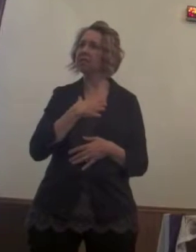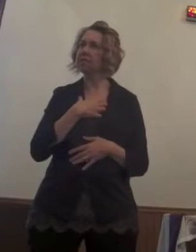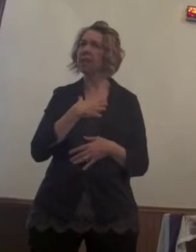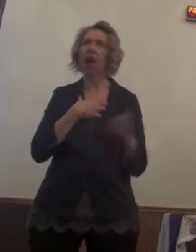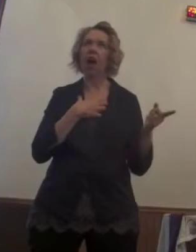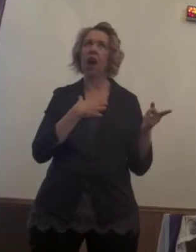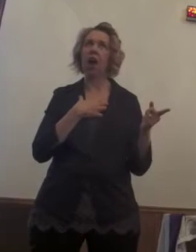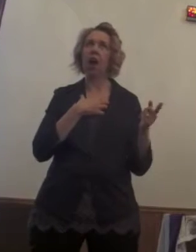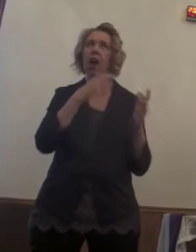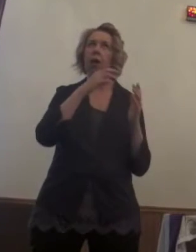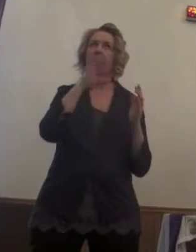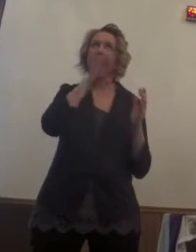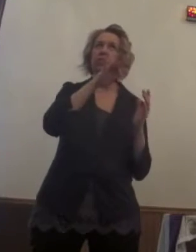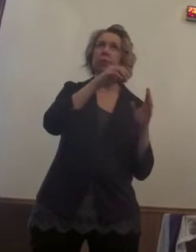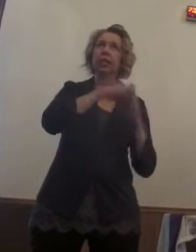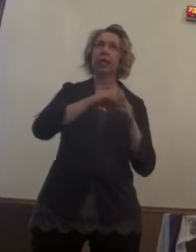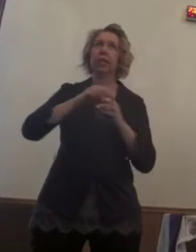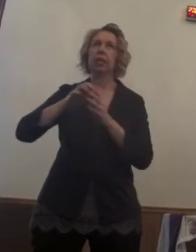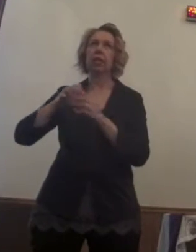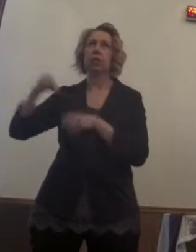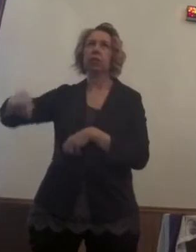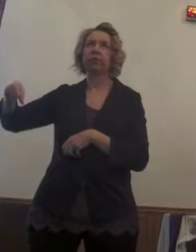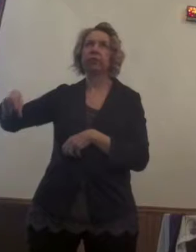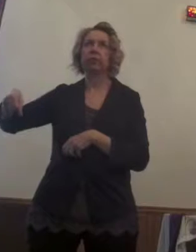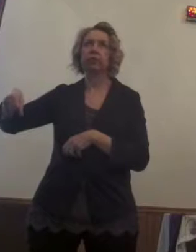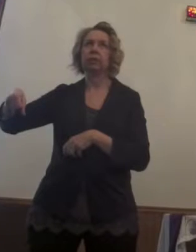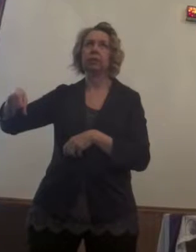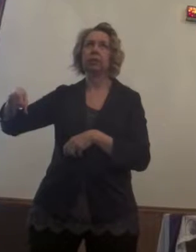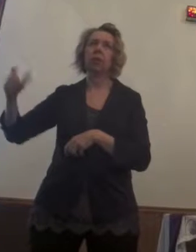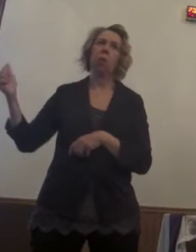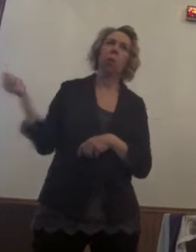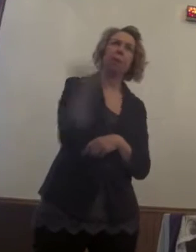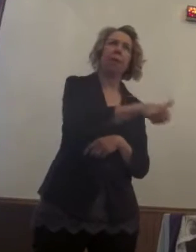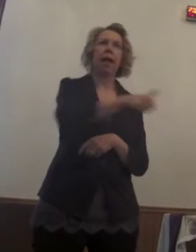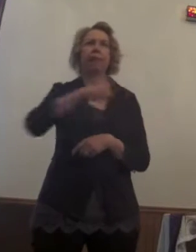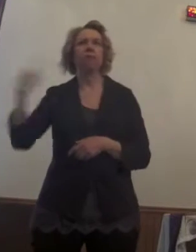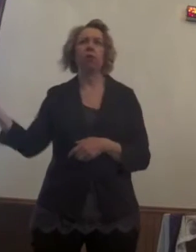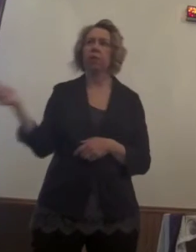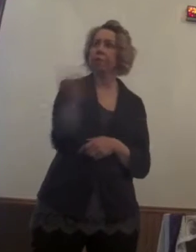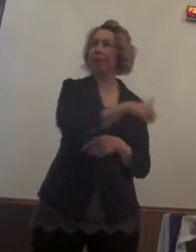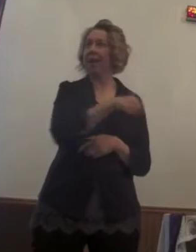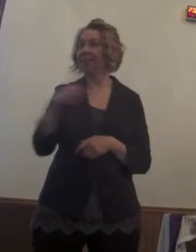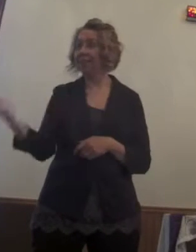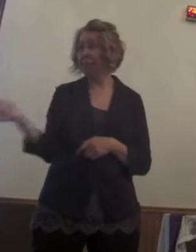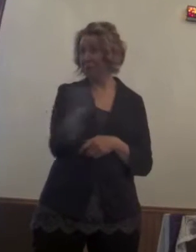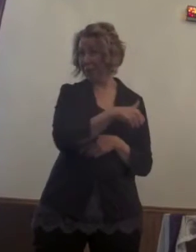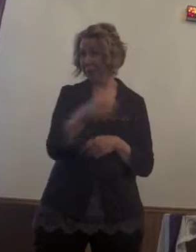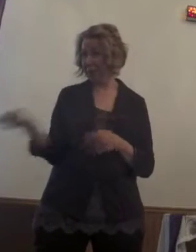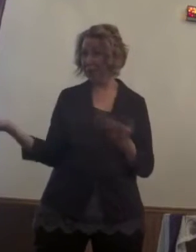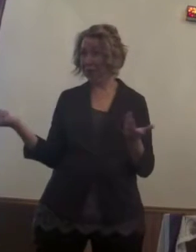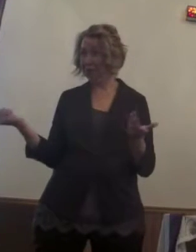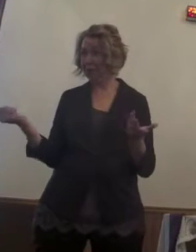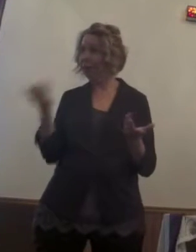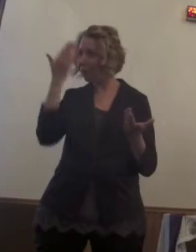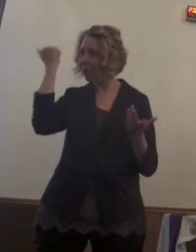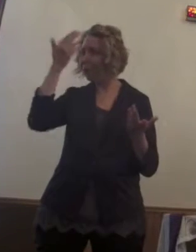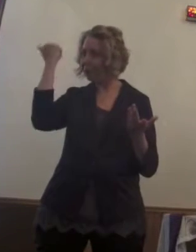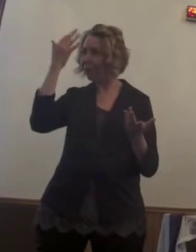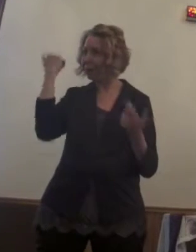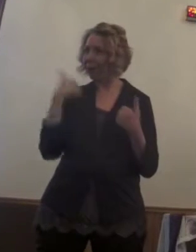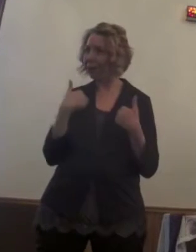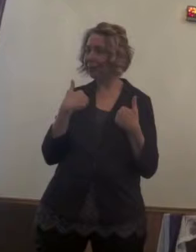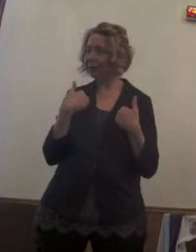briefcase. It's like, okay, did I regret going back and forth the four times because I had to go all the way back up and all the way back down? Yeah,